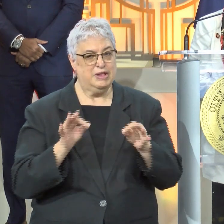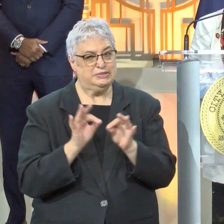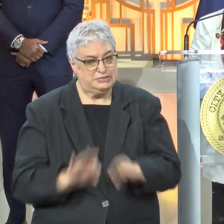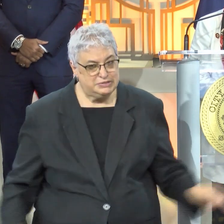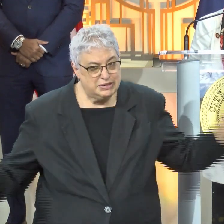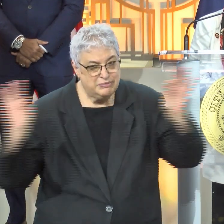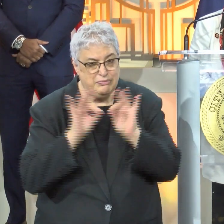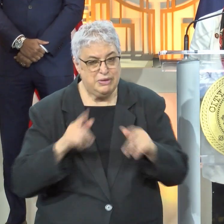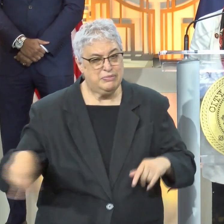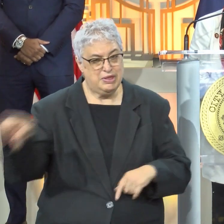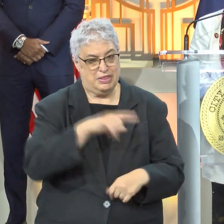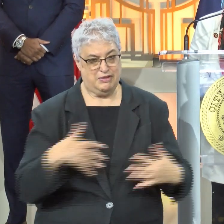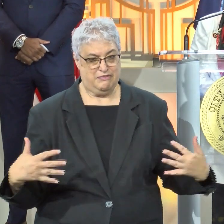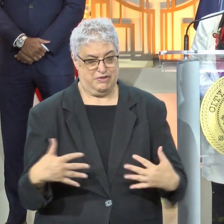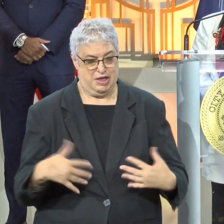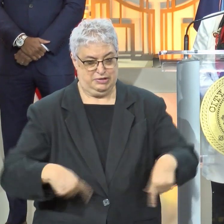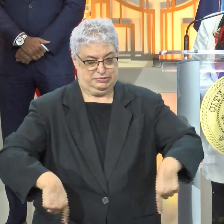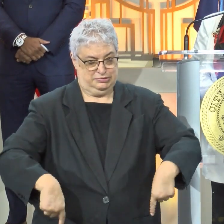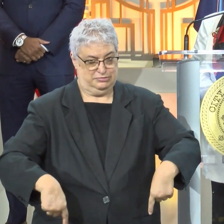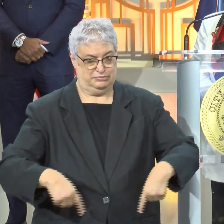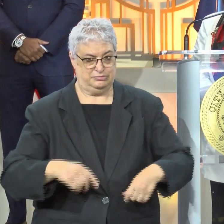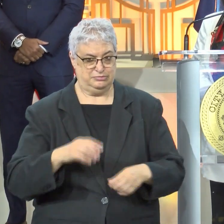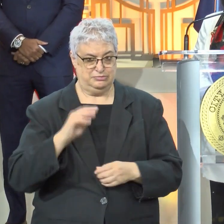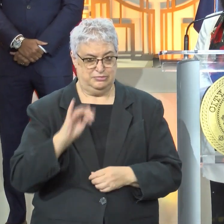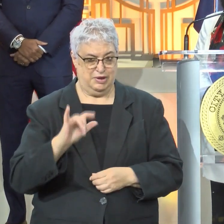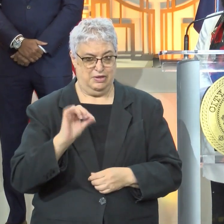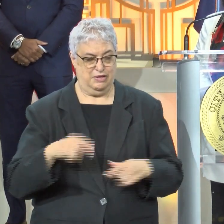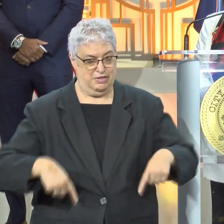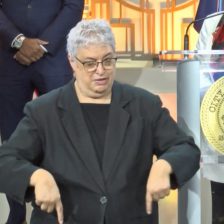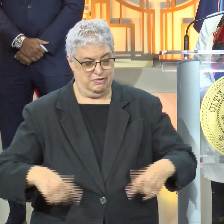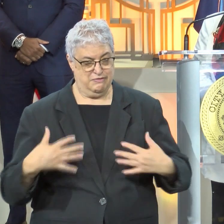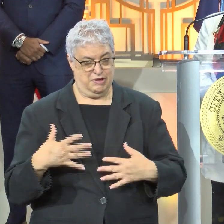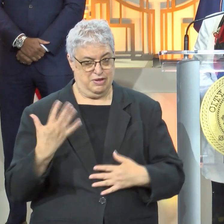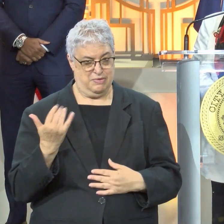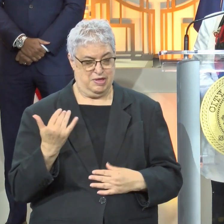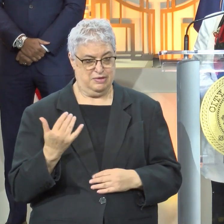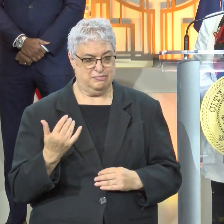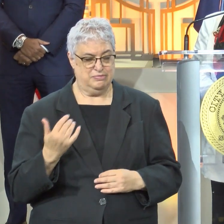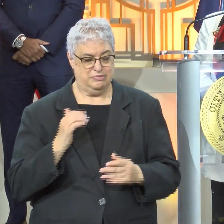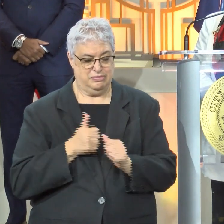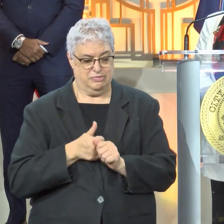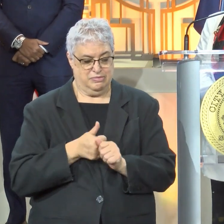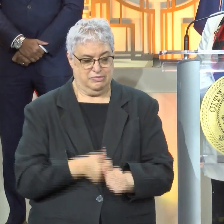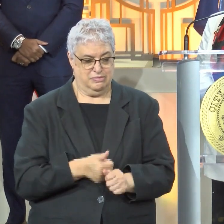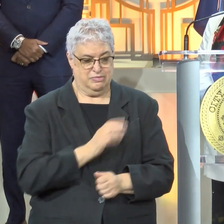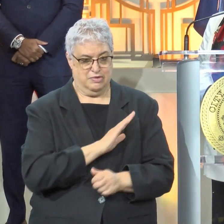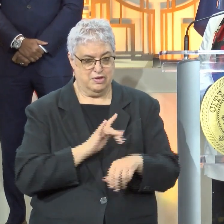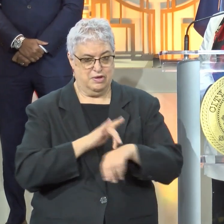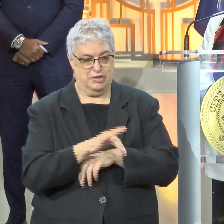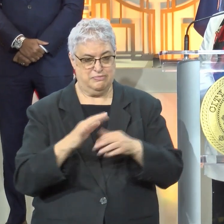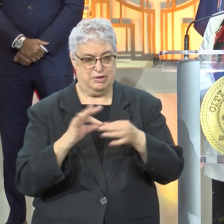frightened people about voting, Mayor. They're frightened because they have adhered to your early